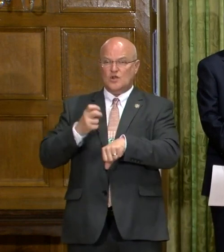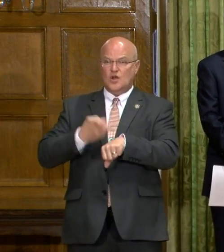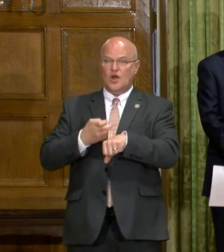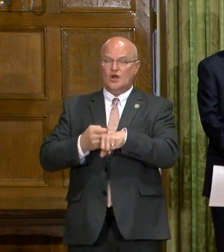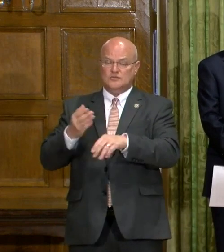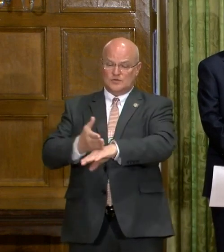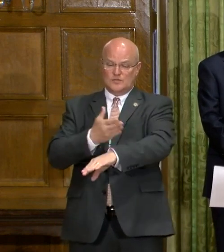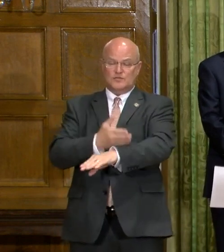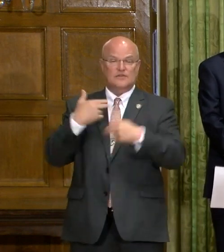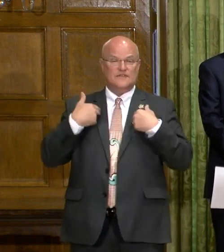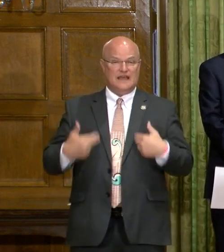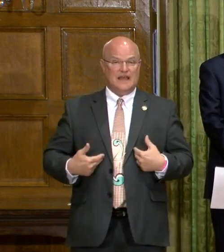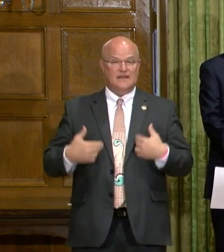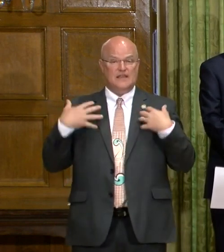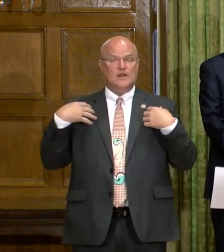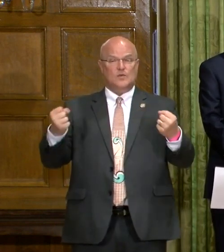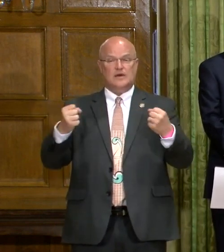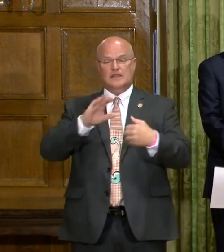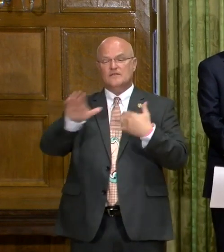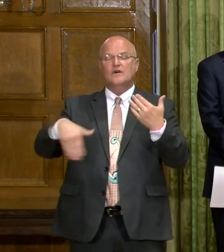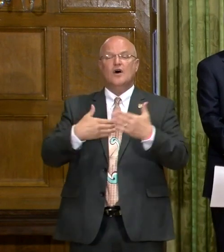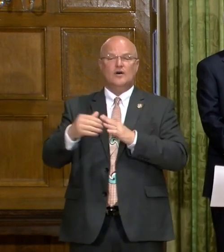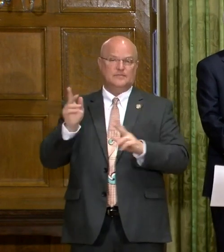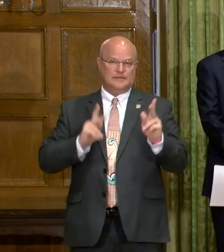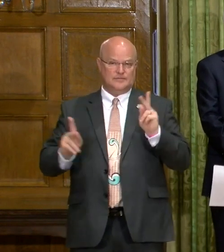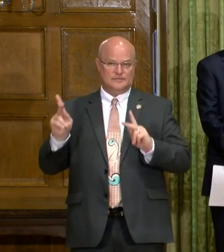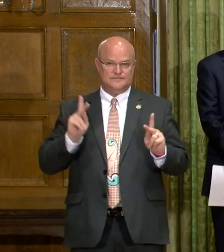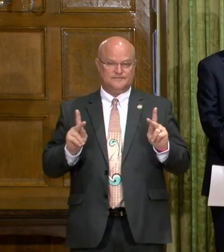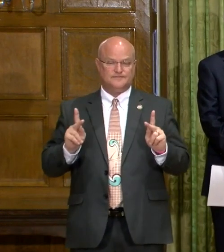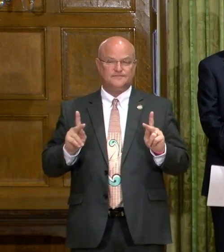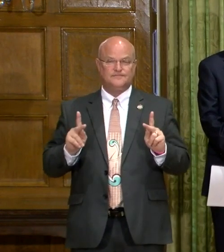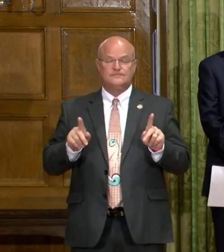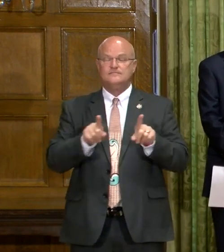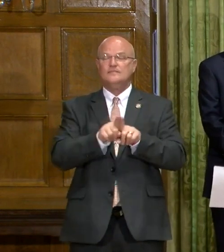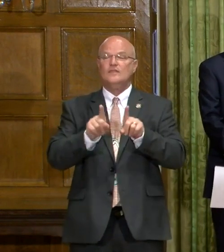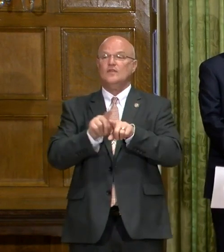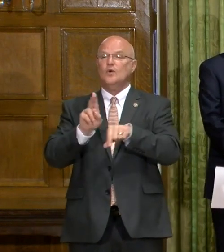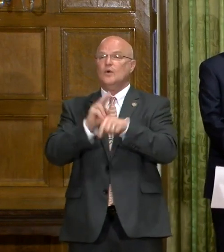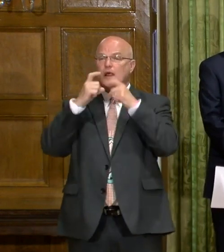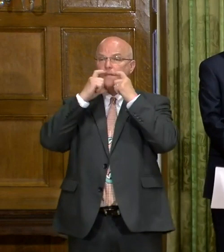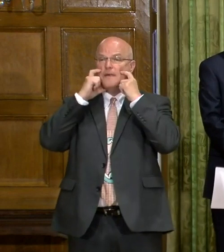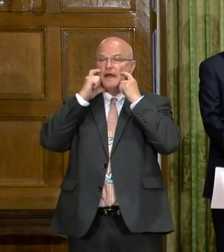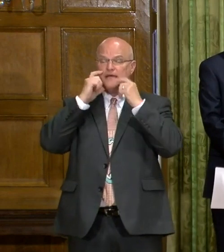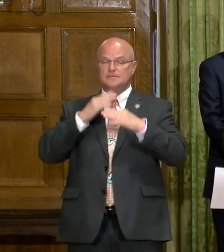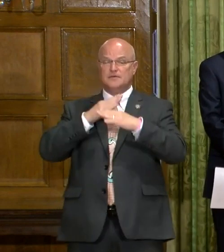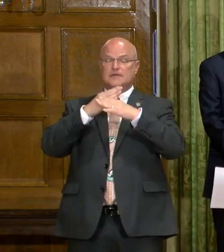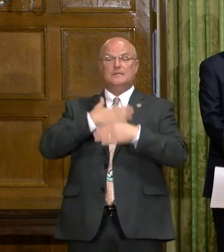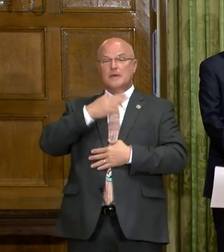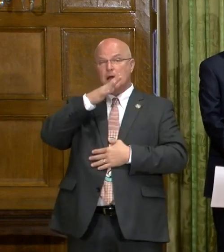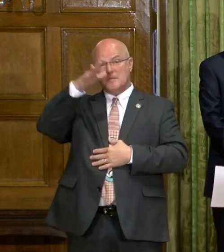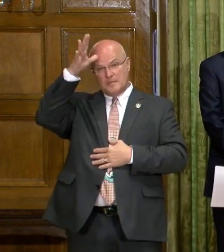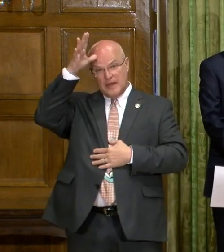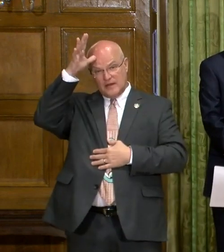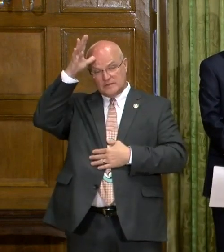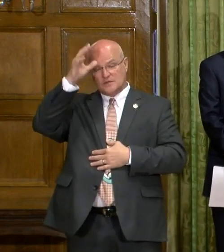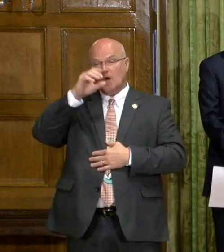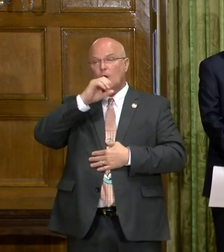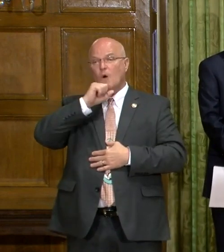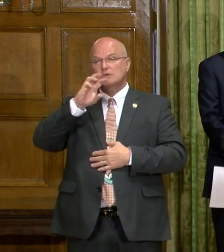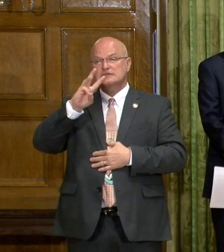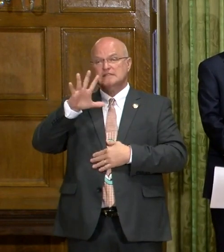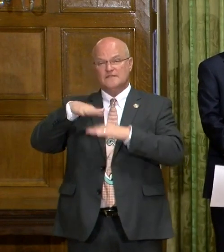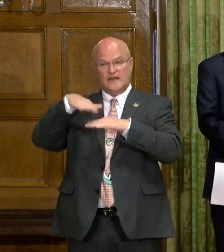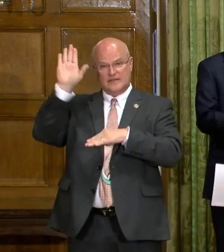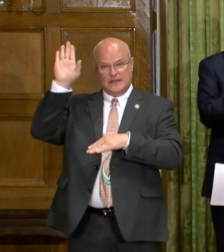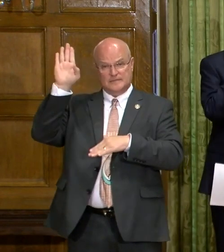hard to improve the health and well-being of all Arkansans. I also wear a mask to protect my parents who are over the age of